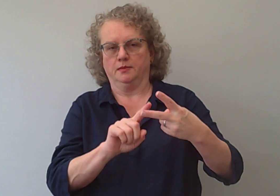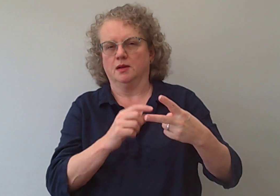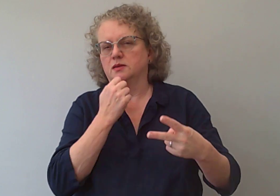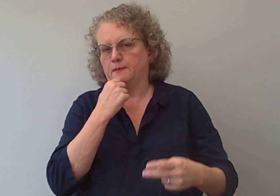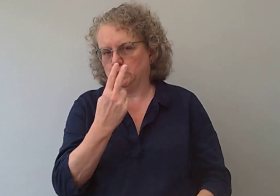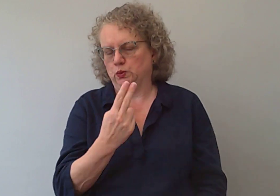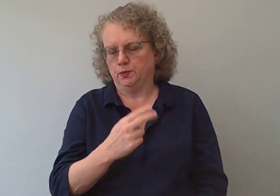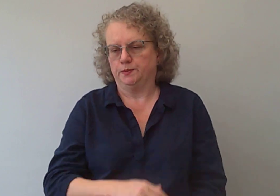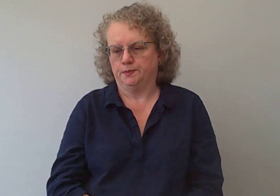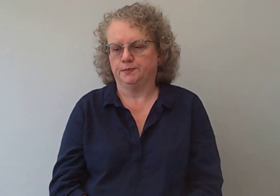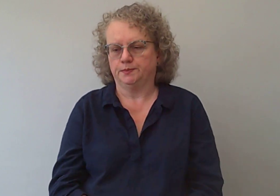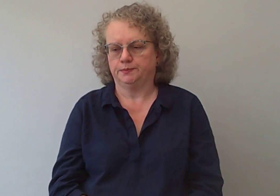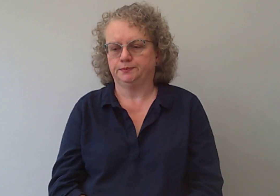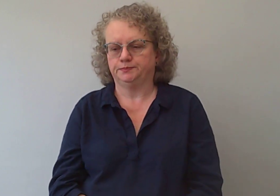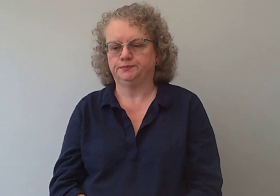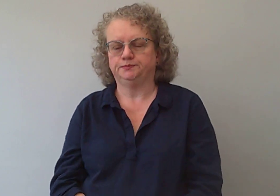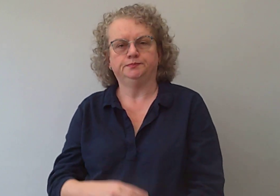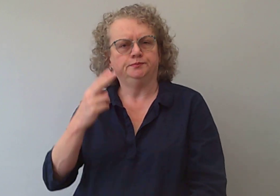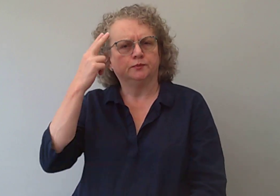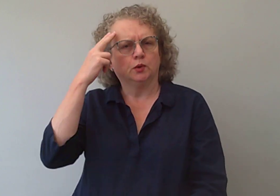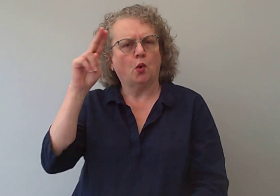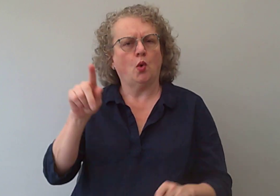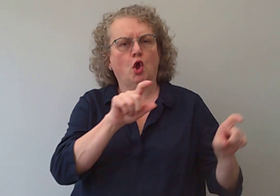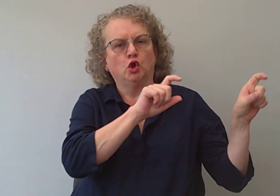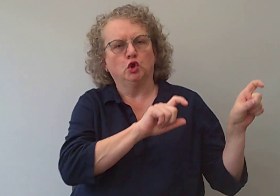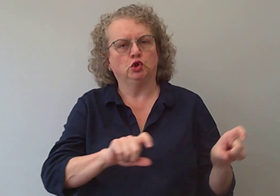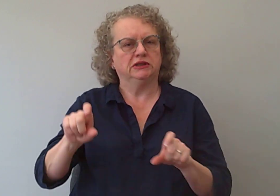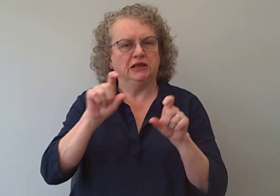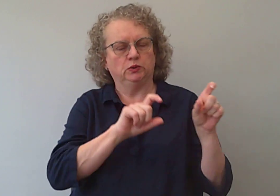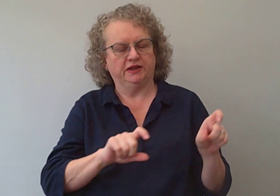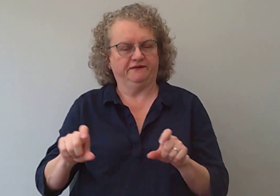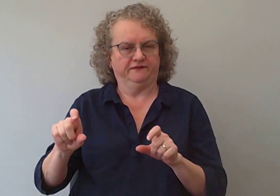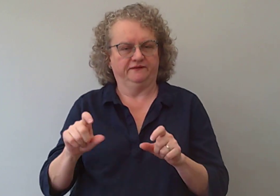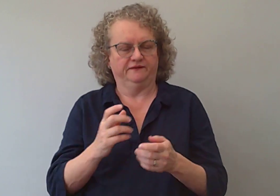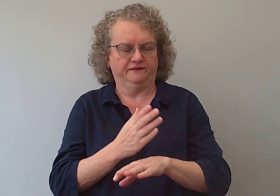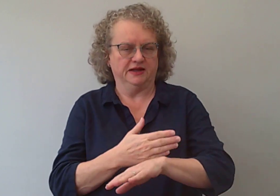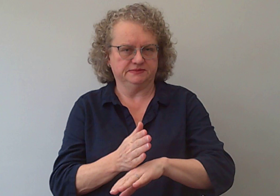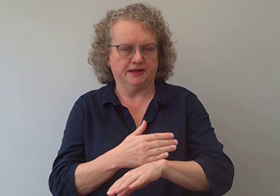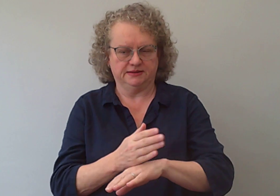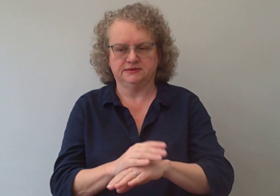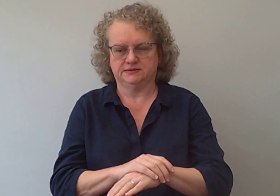Number two, this is called continuative aspect.